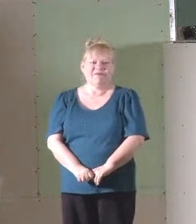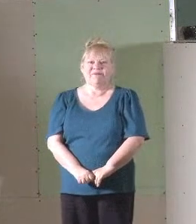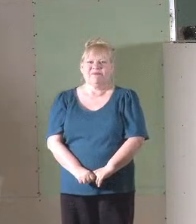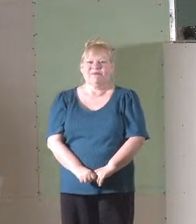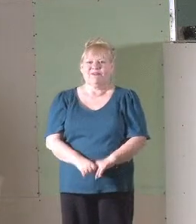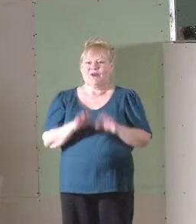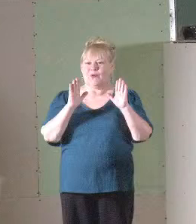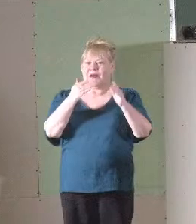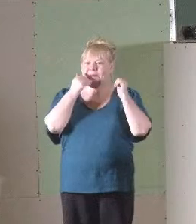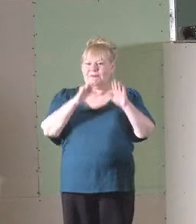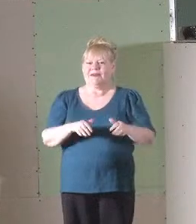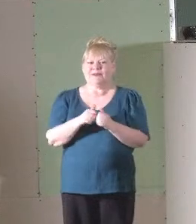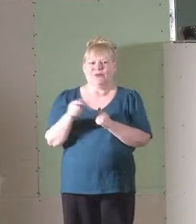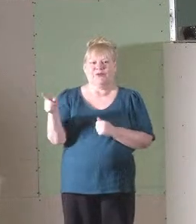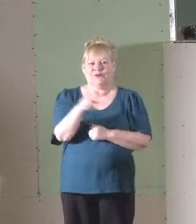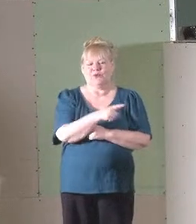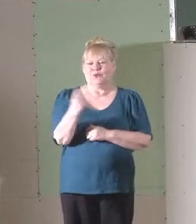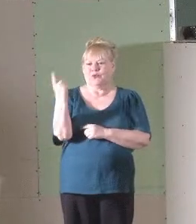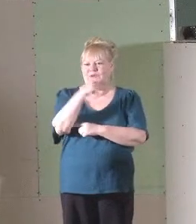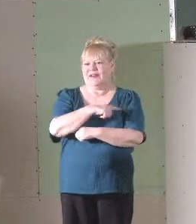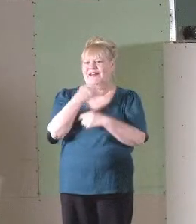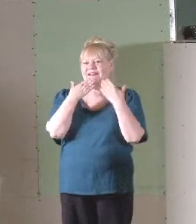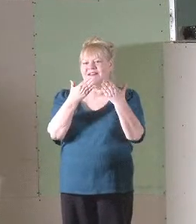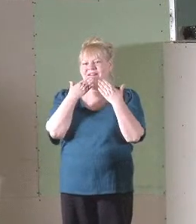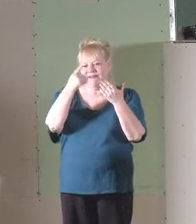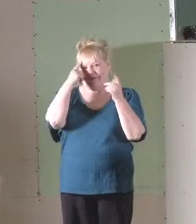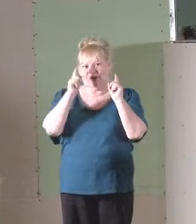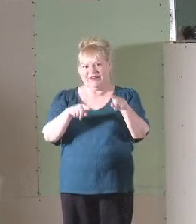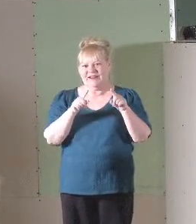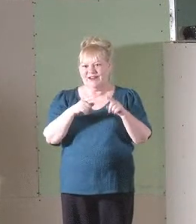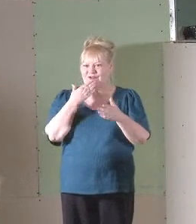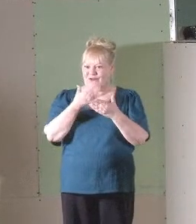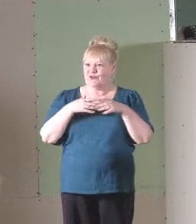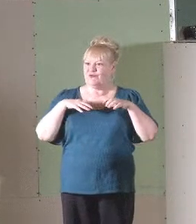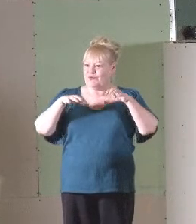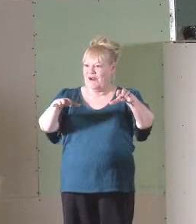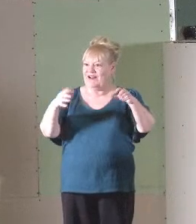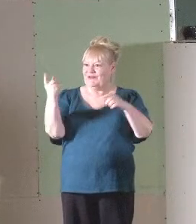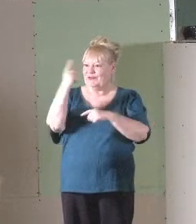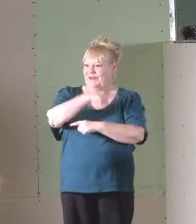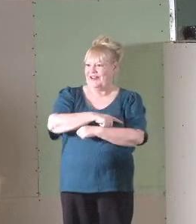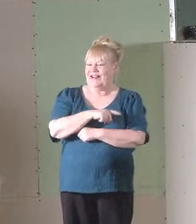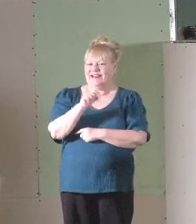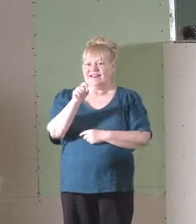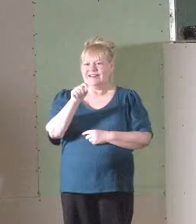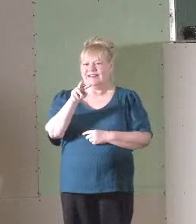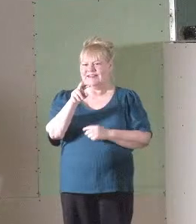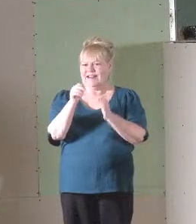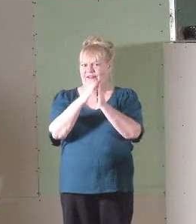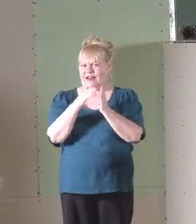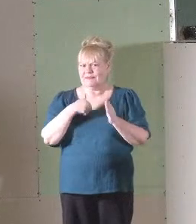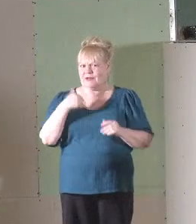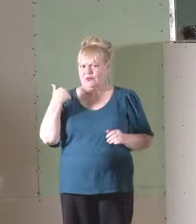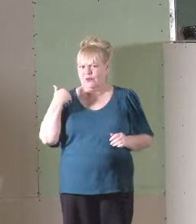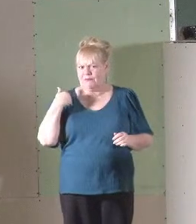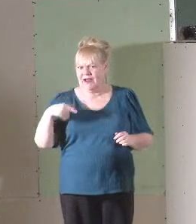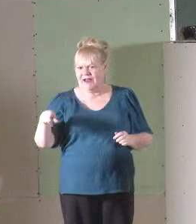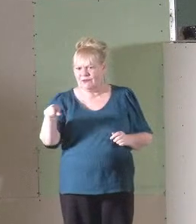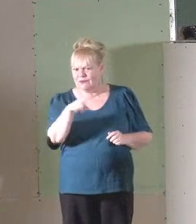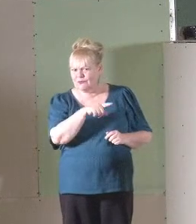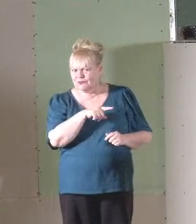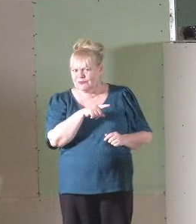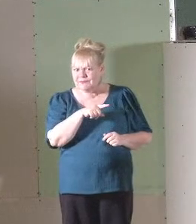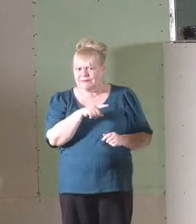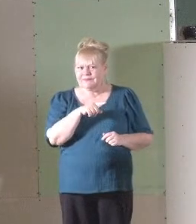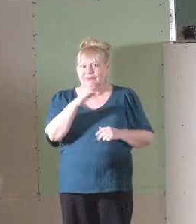It's a great blessing to be with you today. Thank you so much for your attendance. We have another good crowd here today. Steve asked me to remind one and all that as